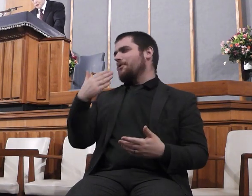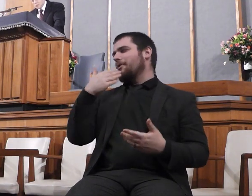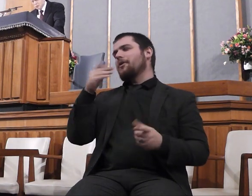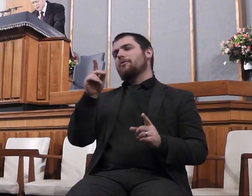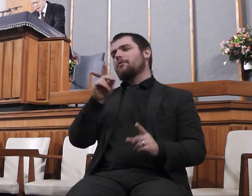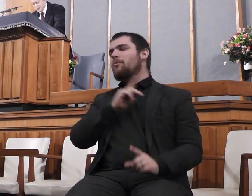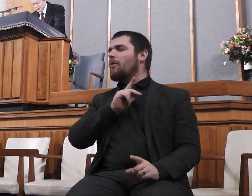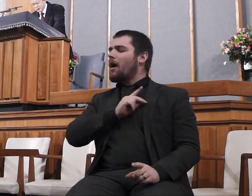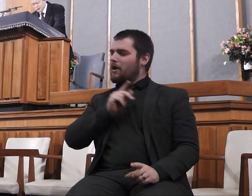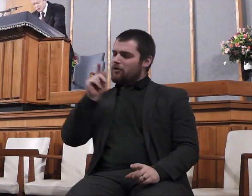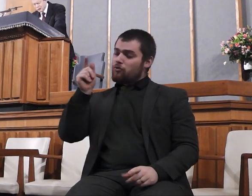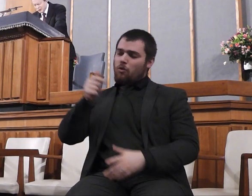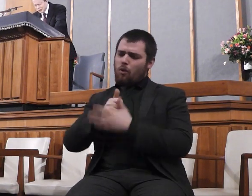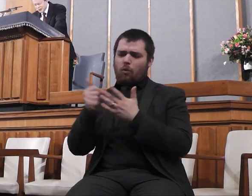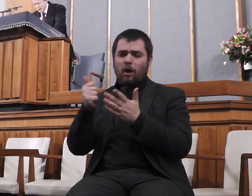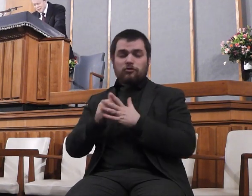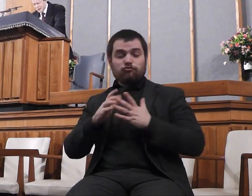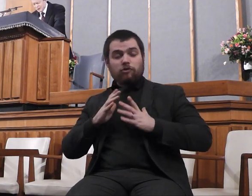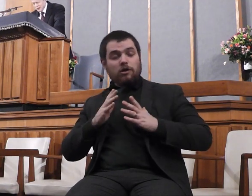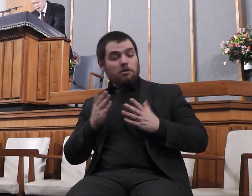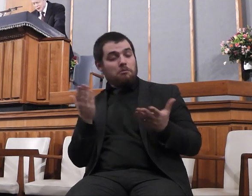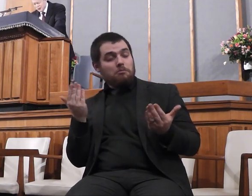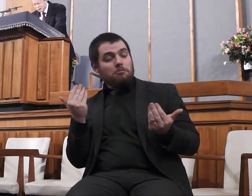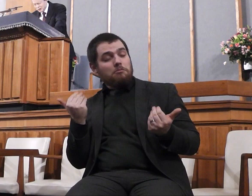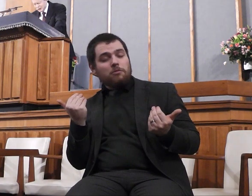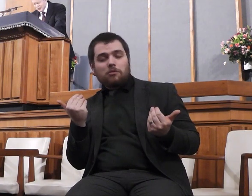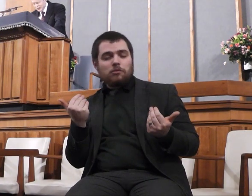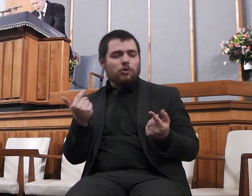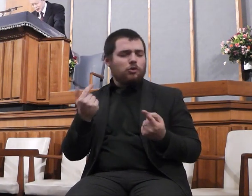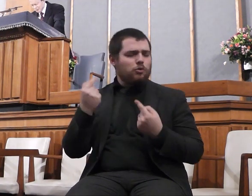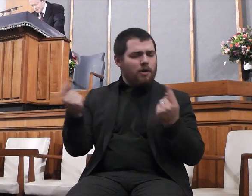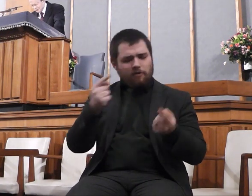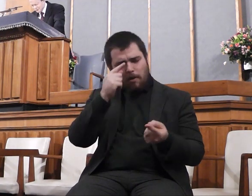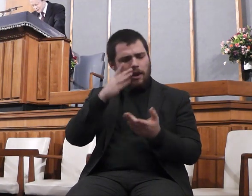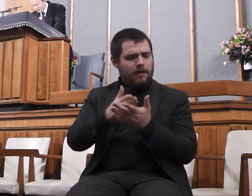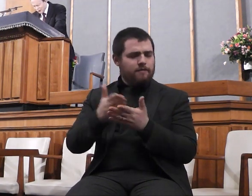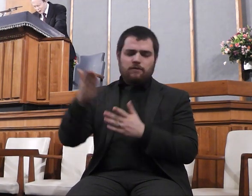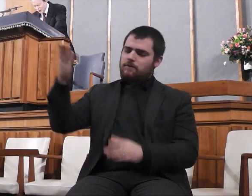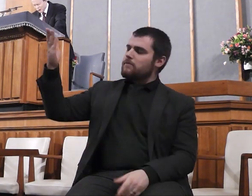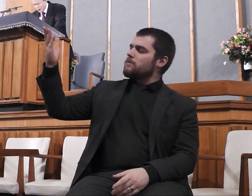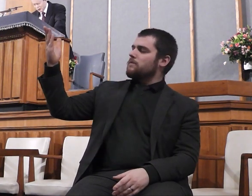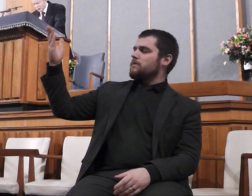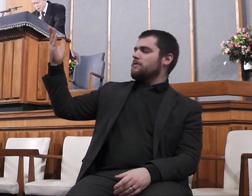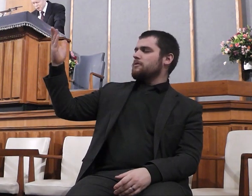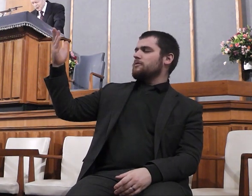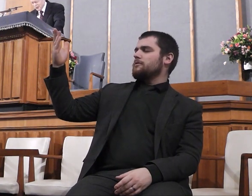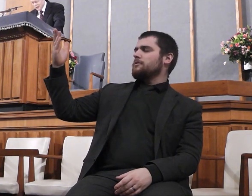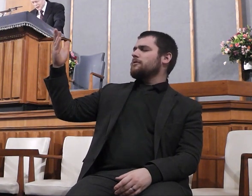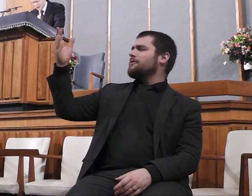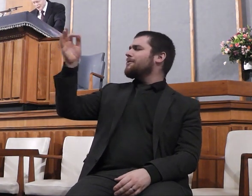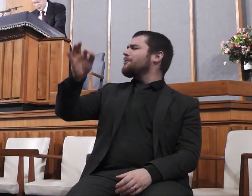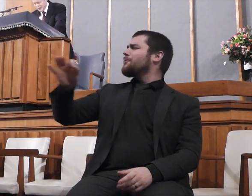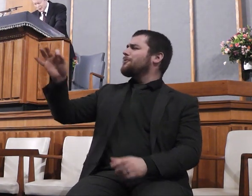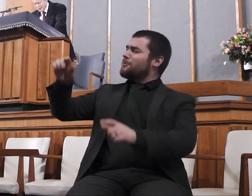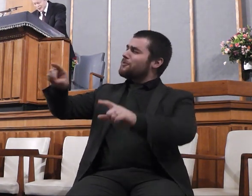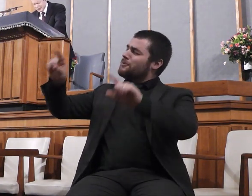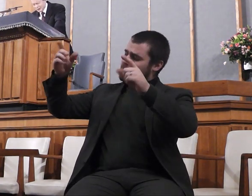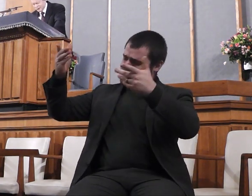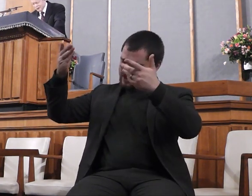open to cries of those who trust in thee. And, O Lord, we pray this night that thou would